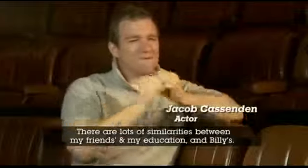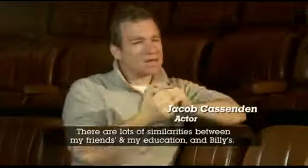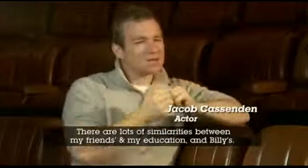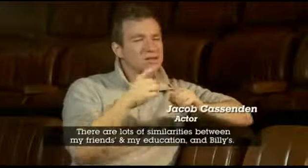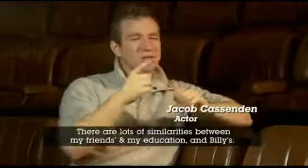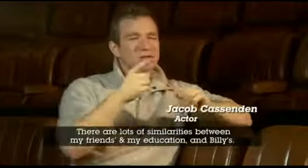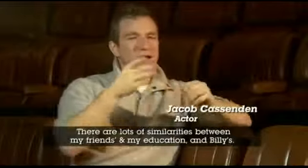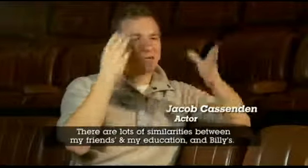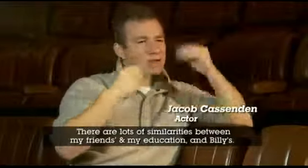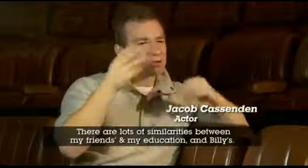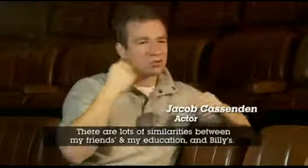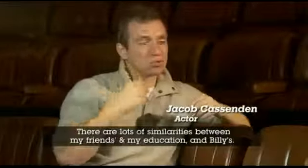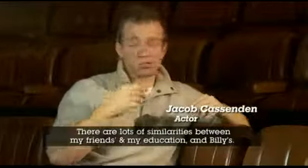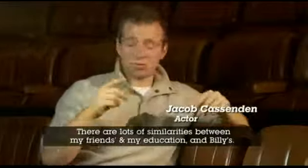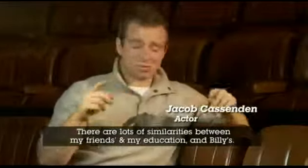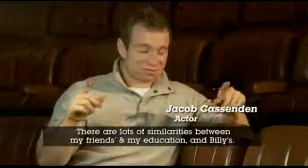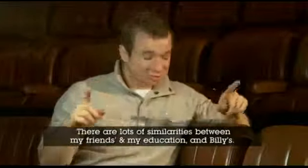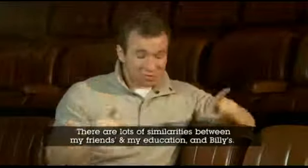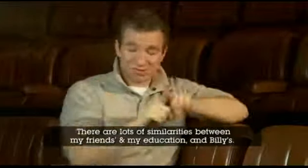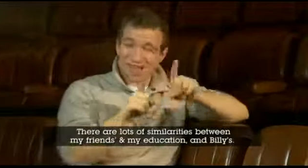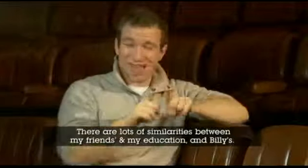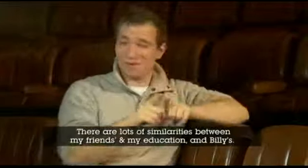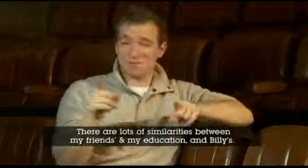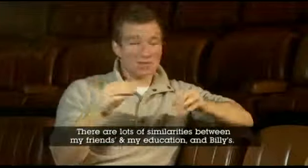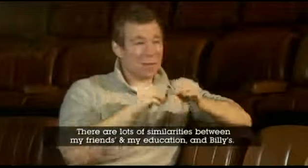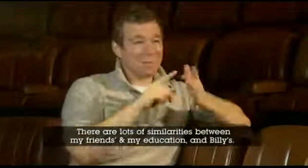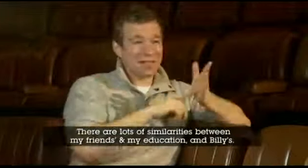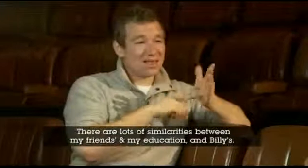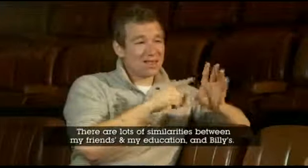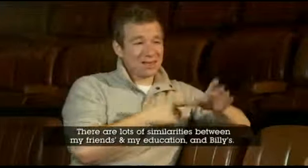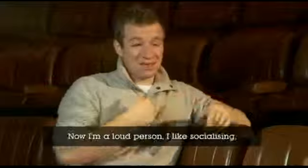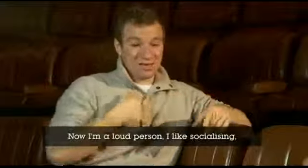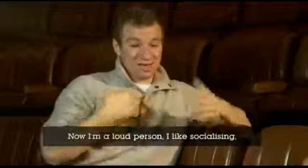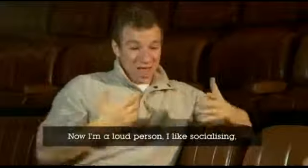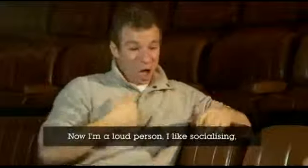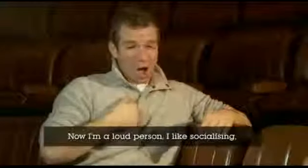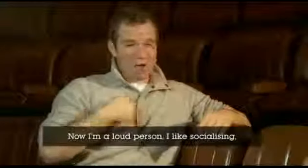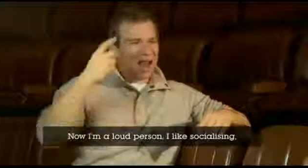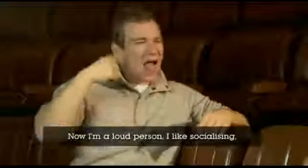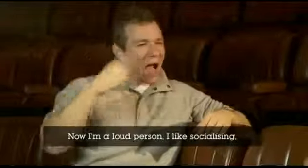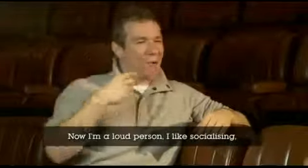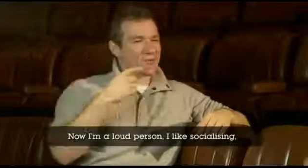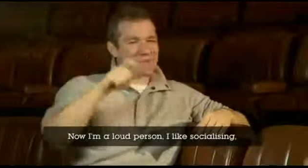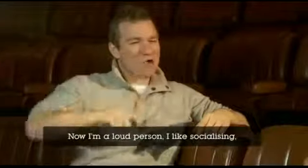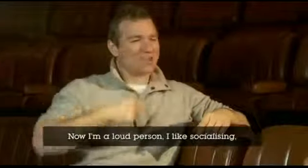It is It is without a